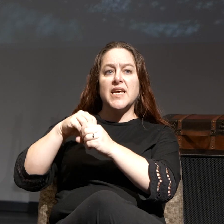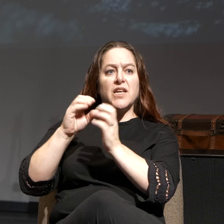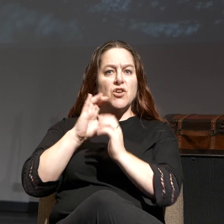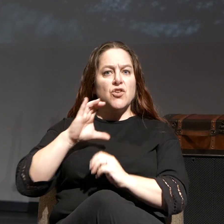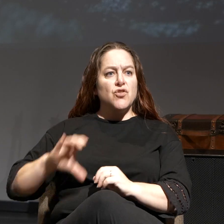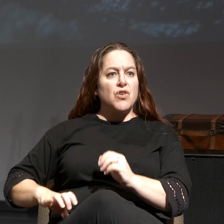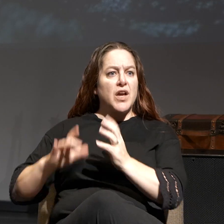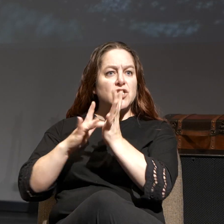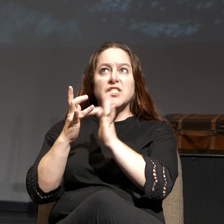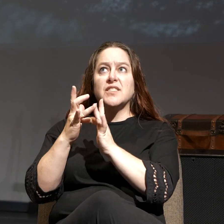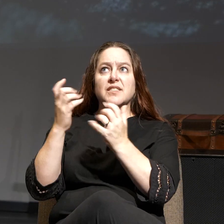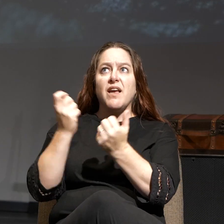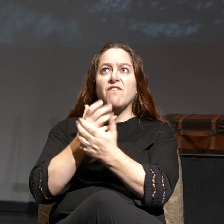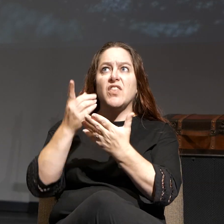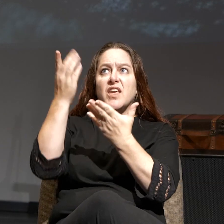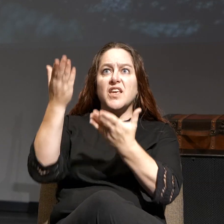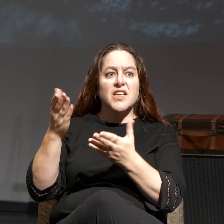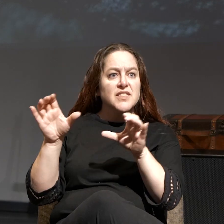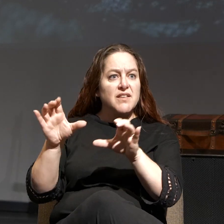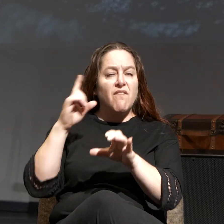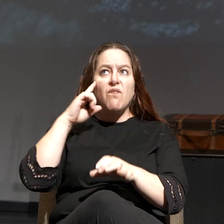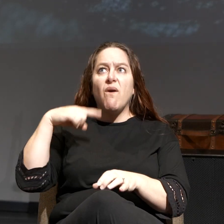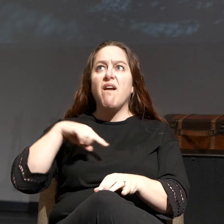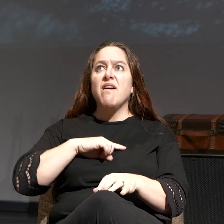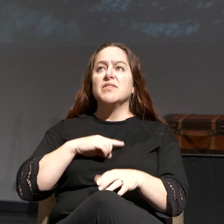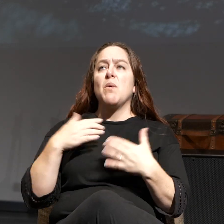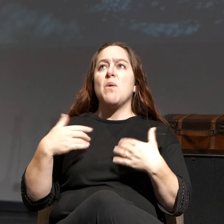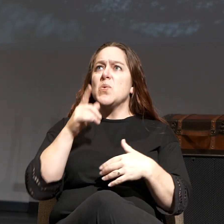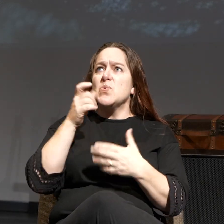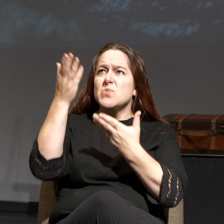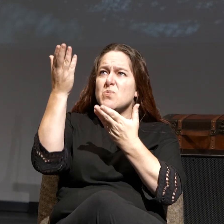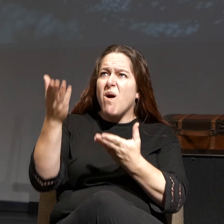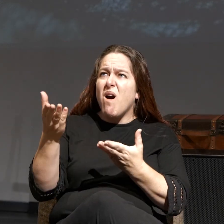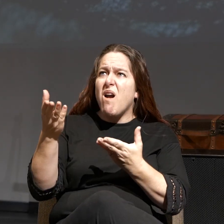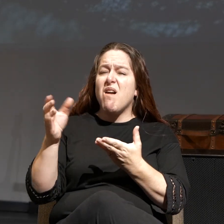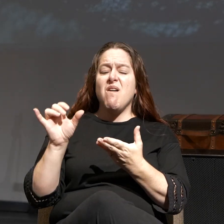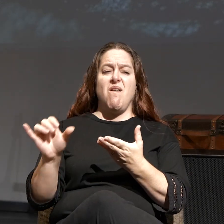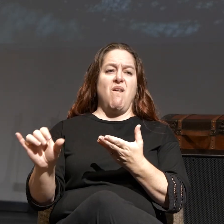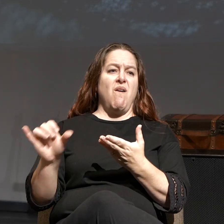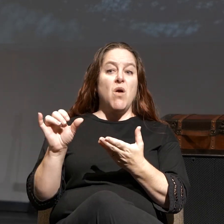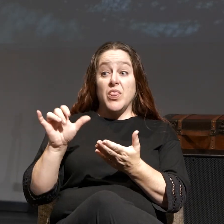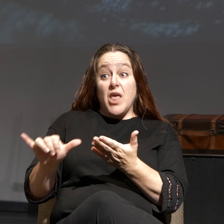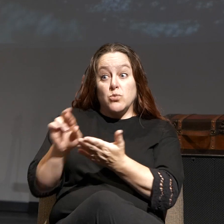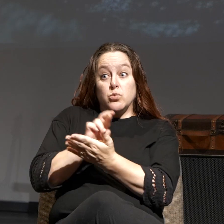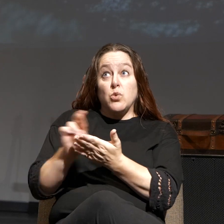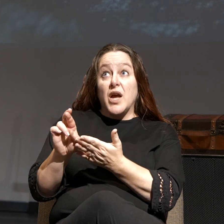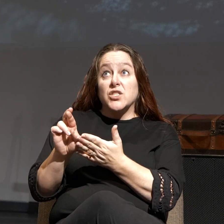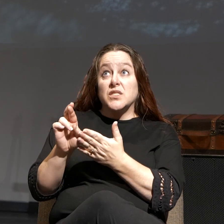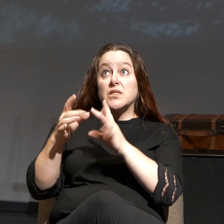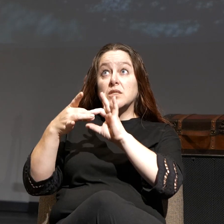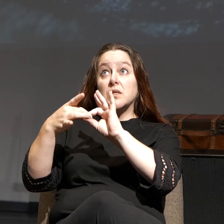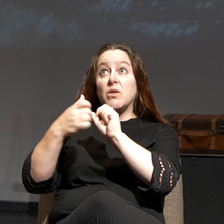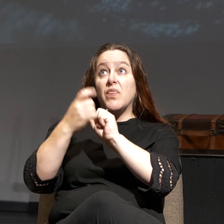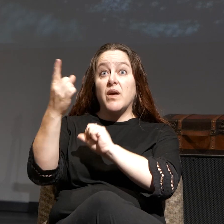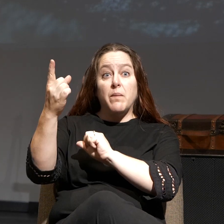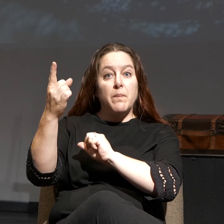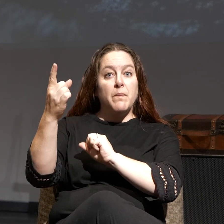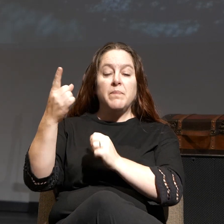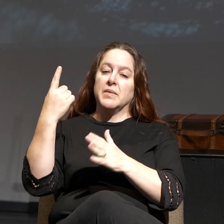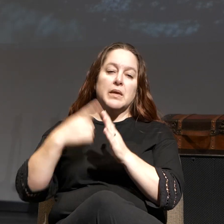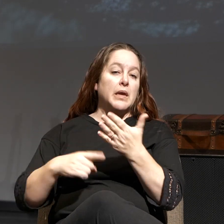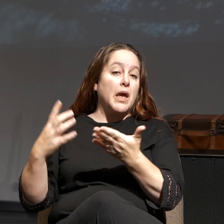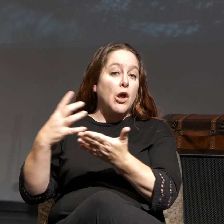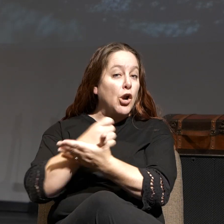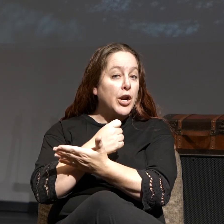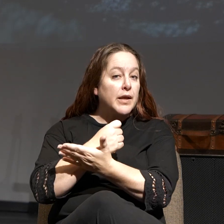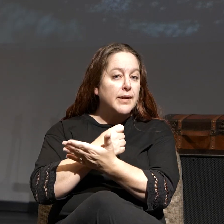is and what He's done for us. And that'll make you happy, that righteousness that you have in Him. You can't earn it.